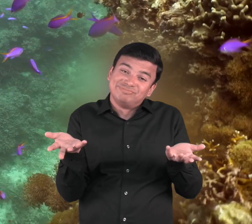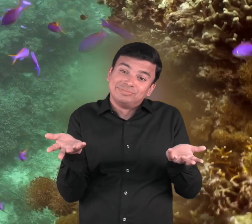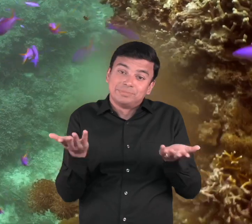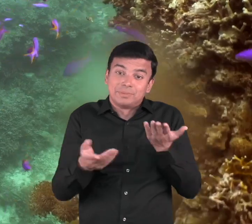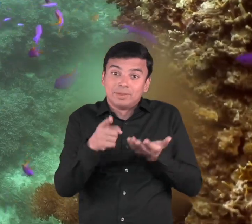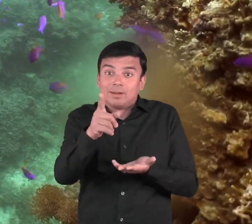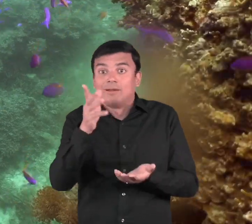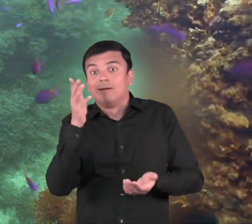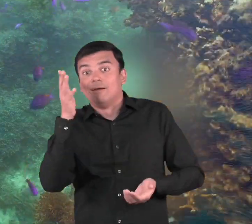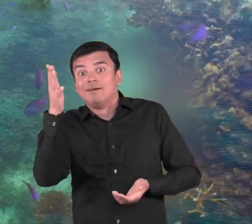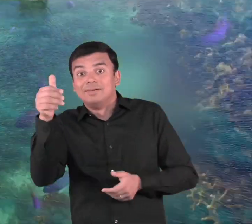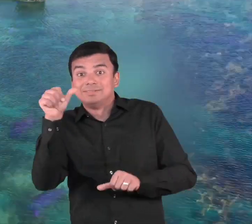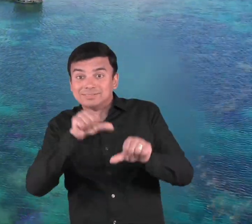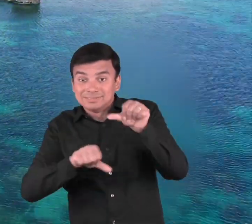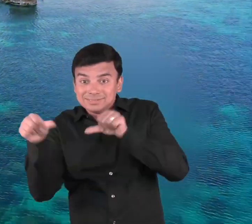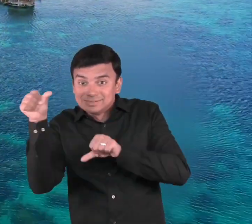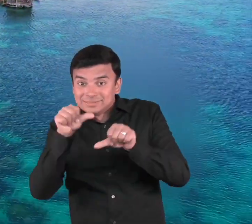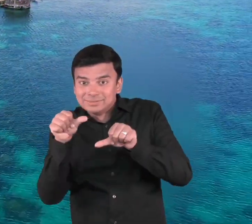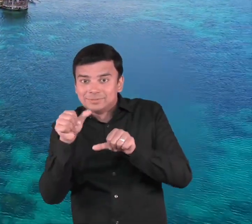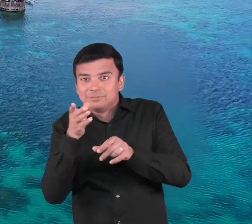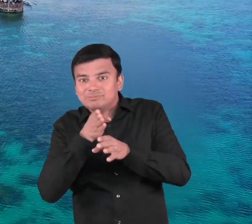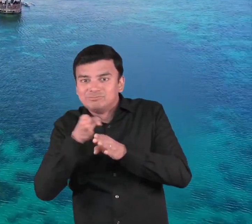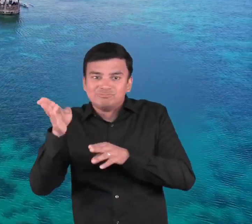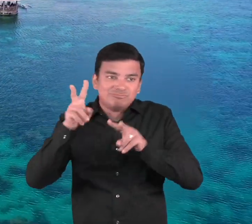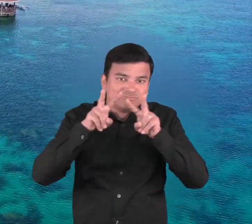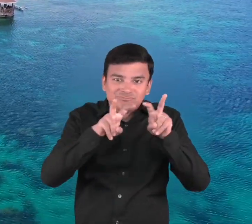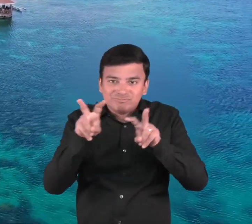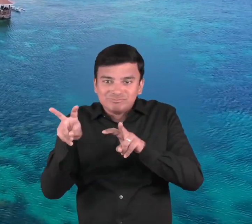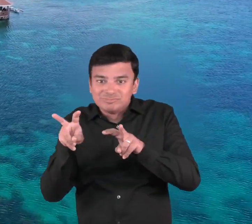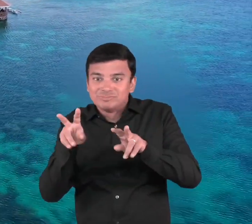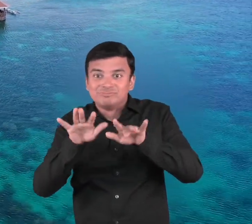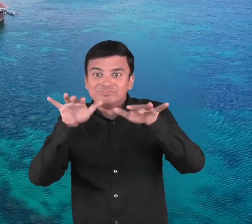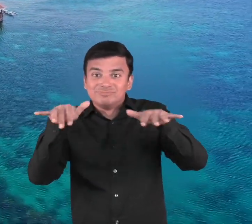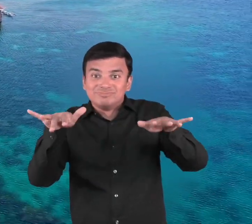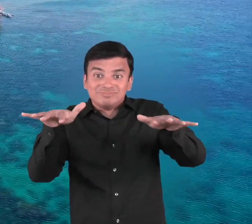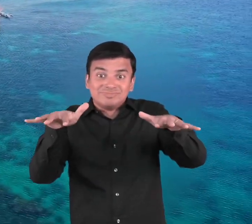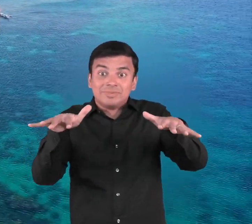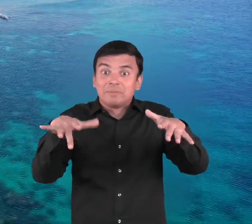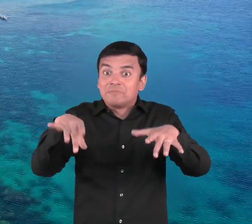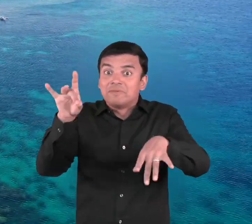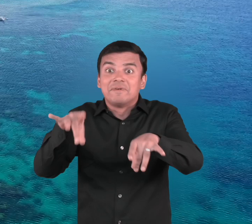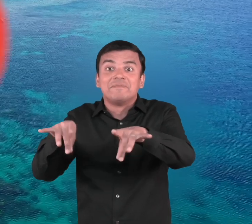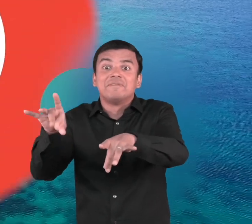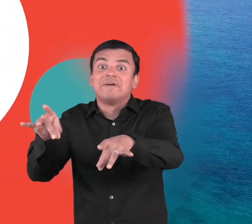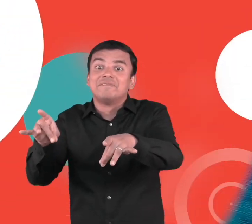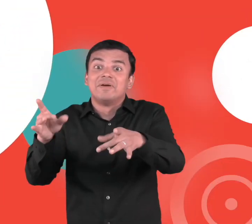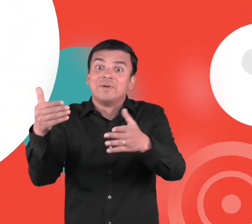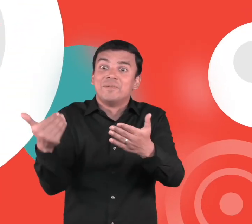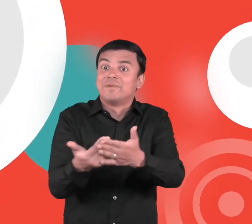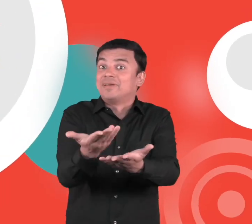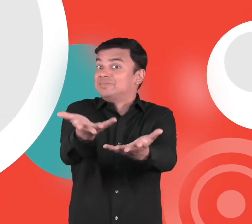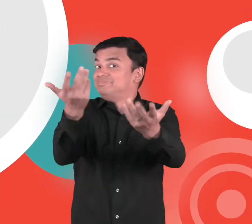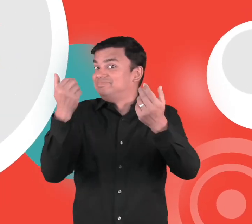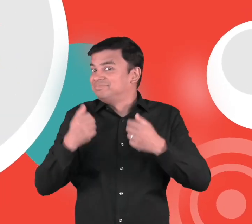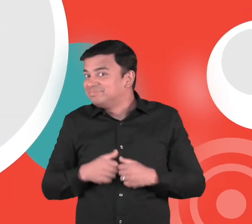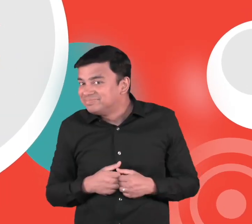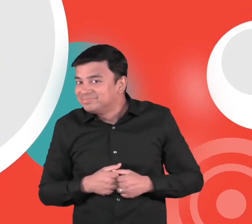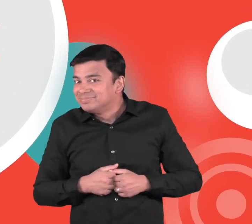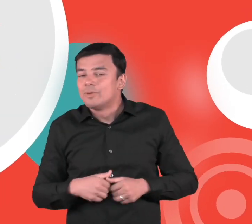explores and studies the ocean and make an exciting new discovery. Hope you had fun learning with